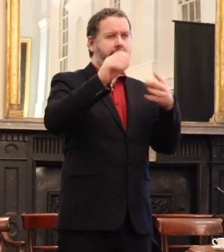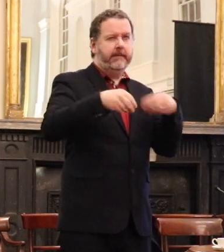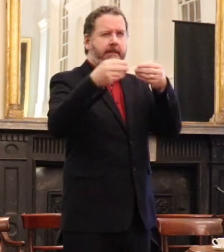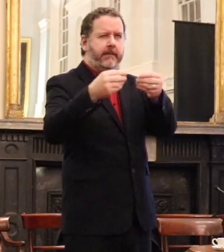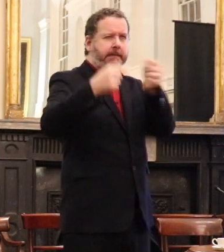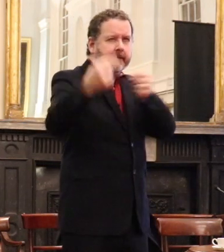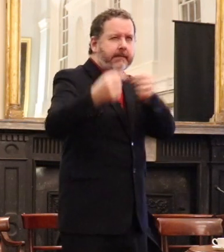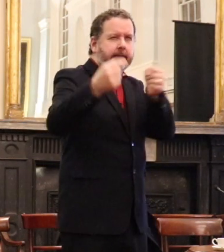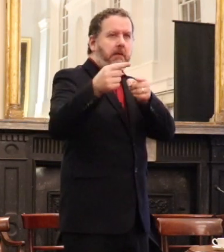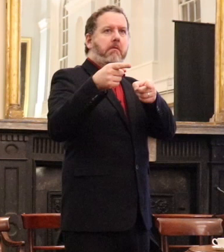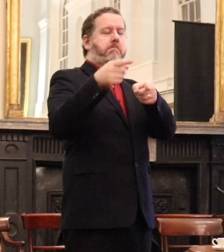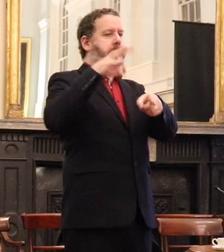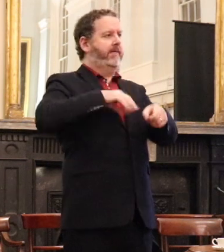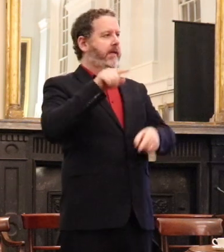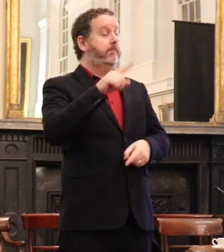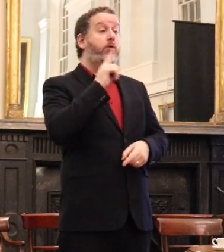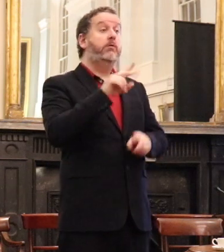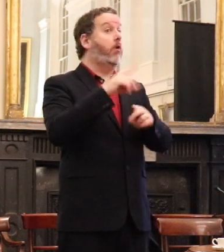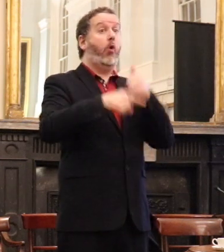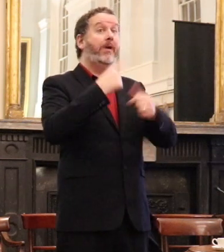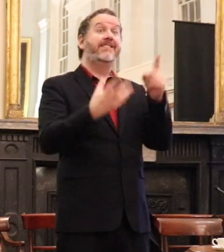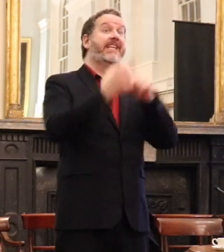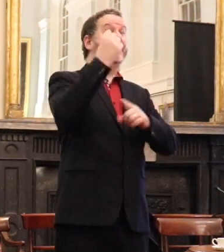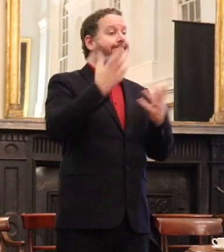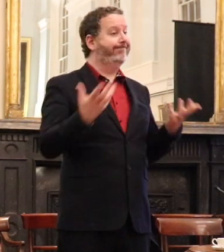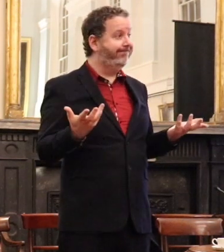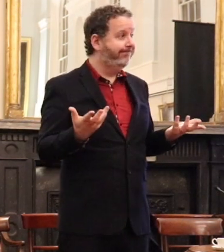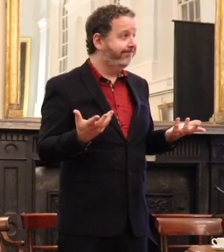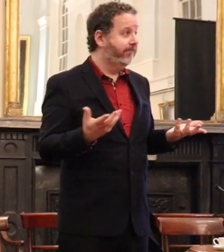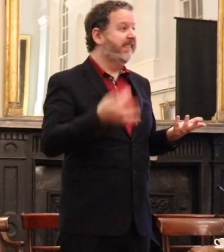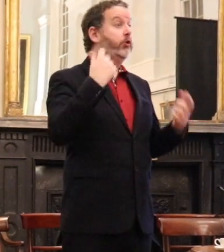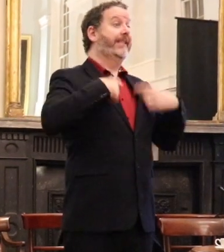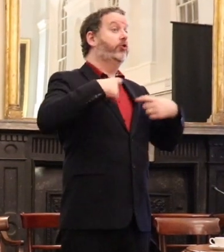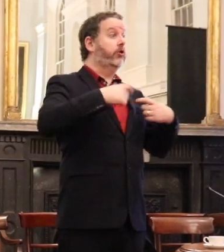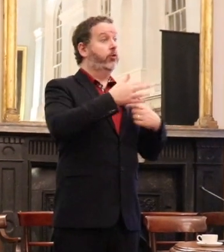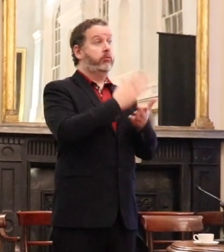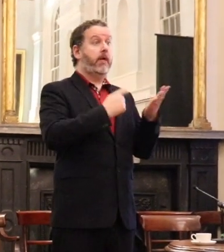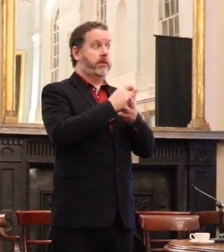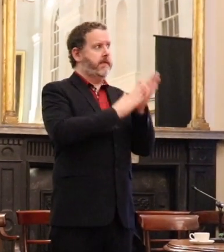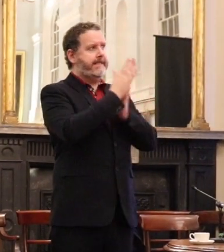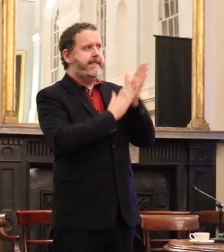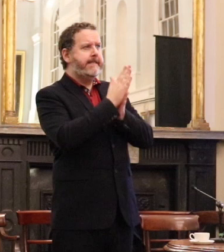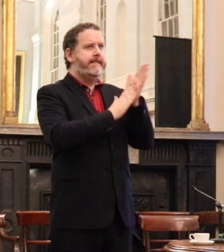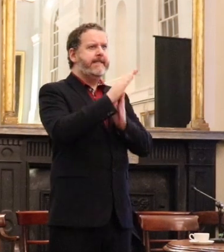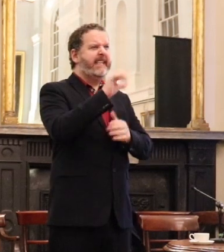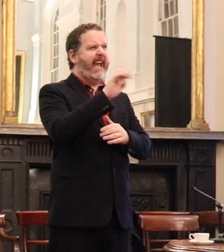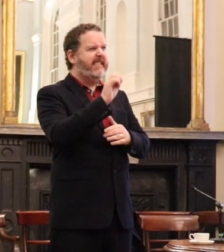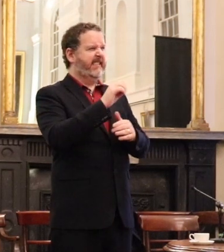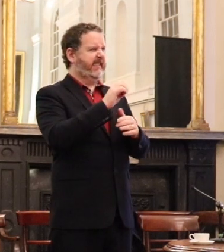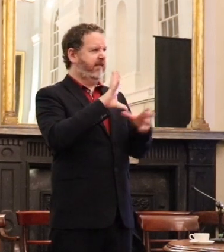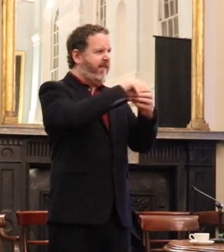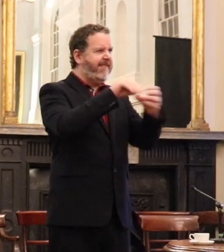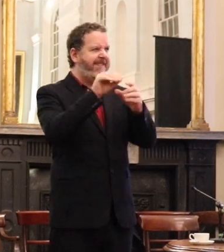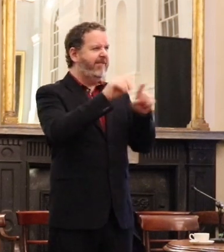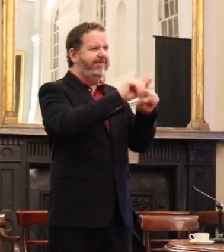don't always work. You can spend a lot of your life as an lawyer taking cases that you think might change a lot. And it doesn't. You can spend